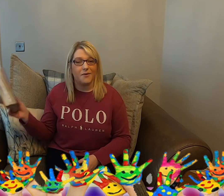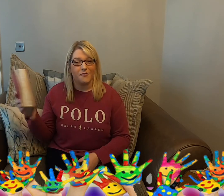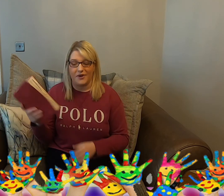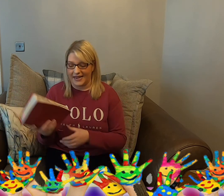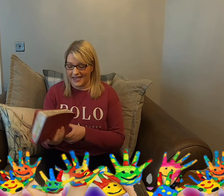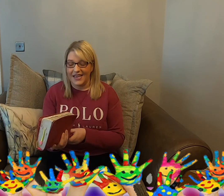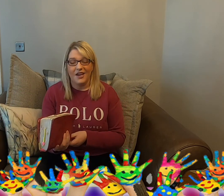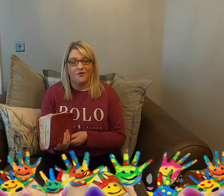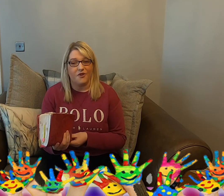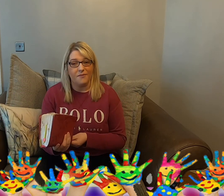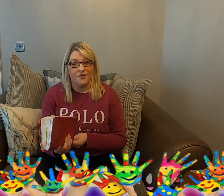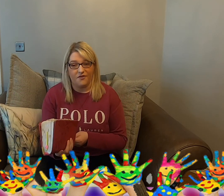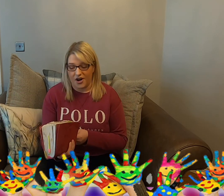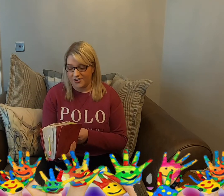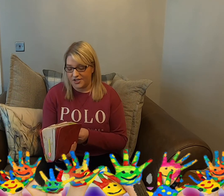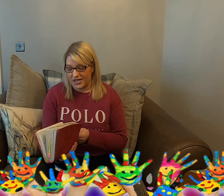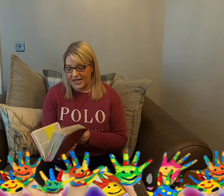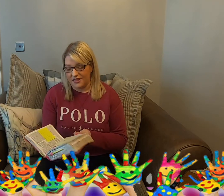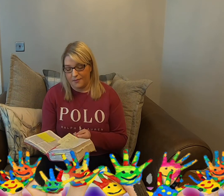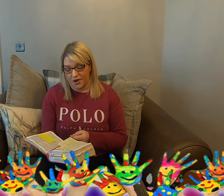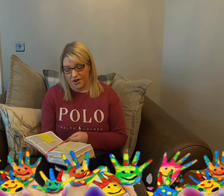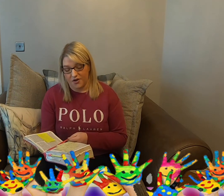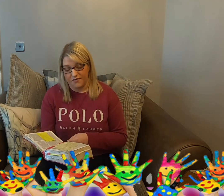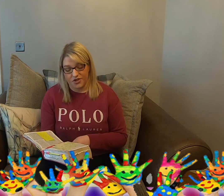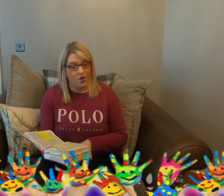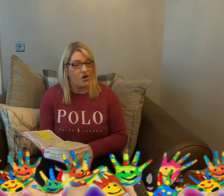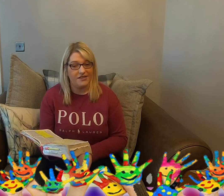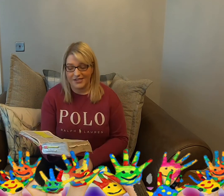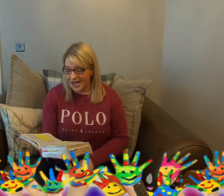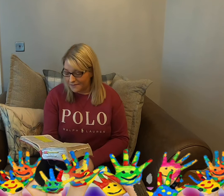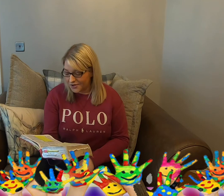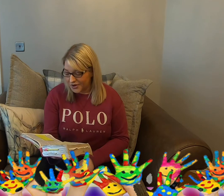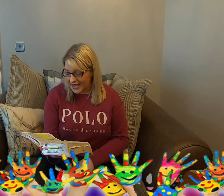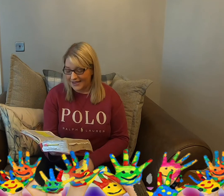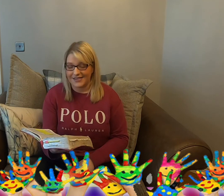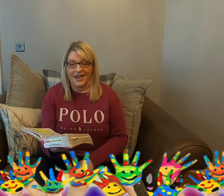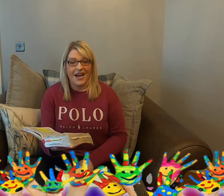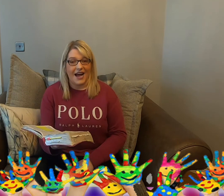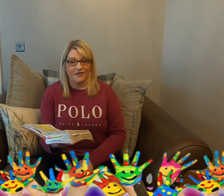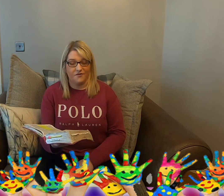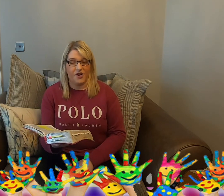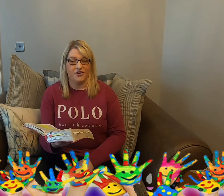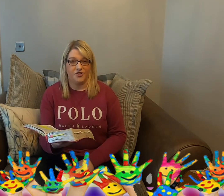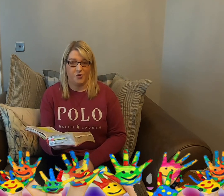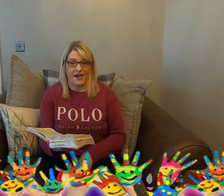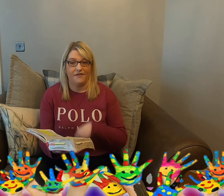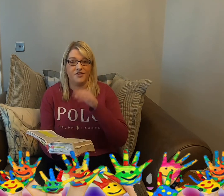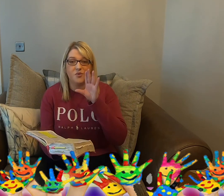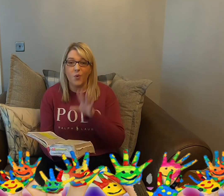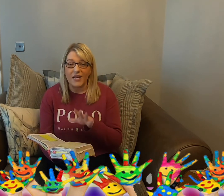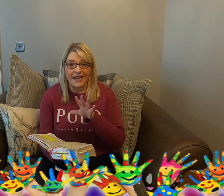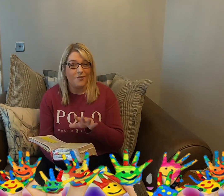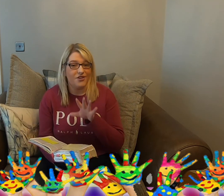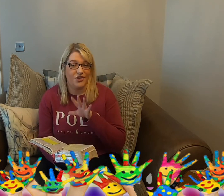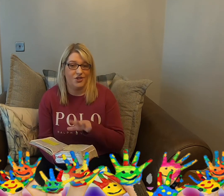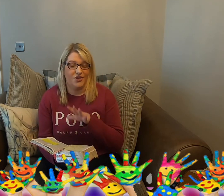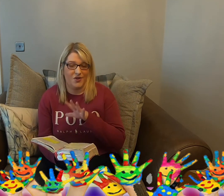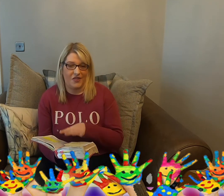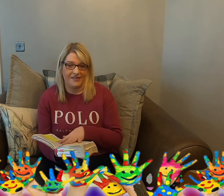were reading from the verse in the book of John chapter 8 and verse 12. So what I want you to do this